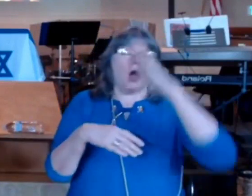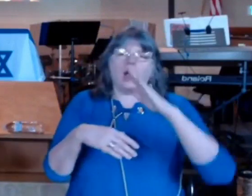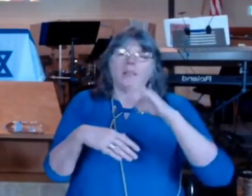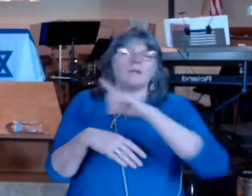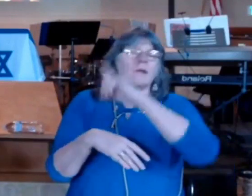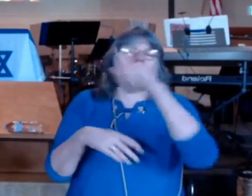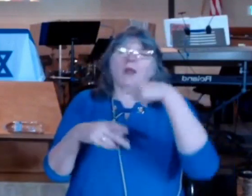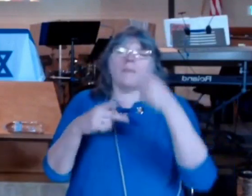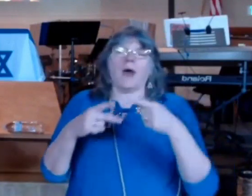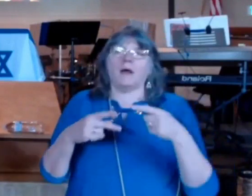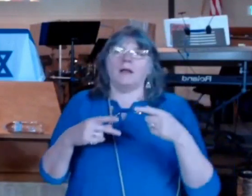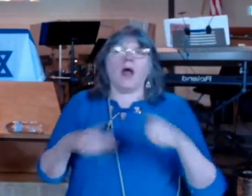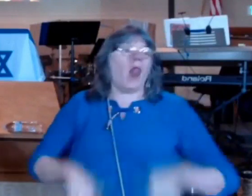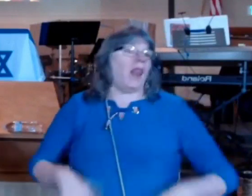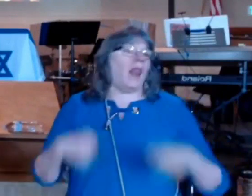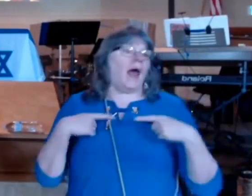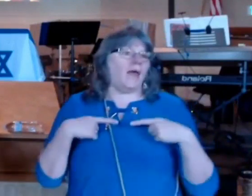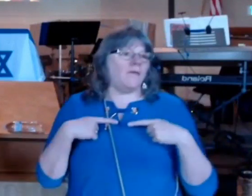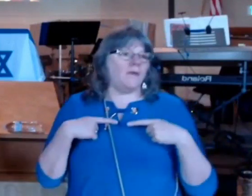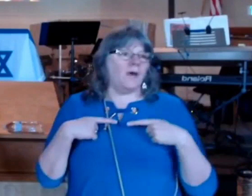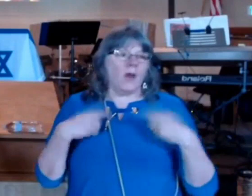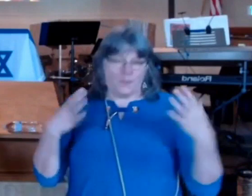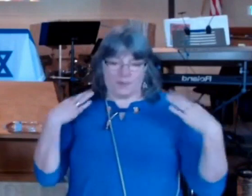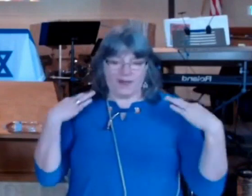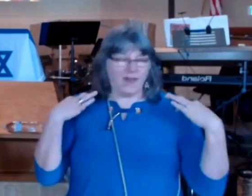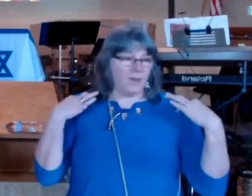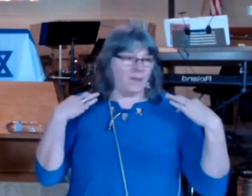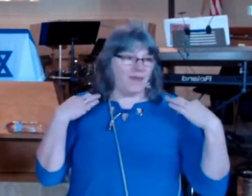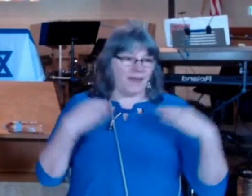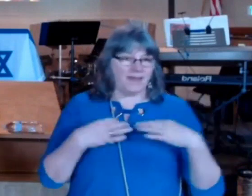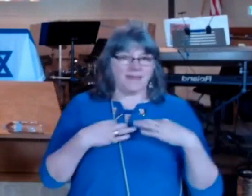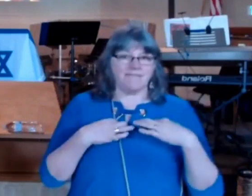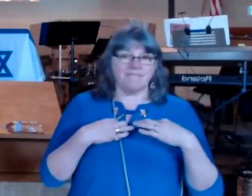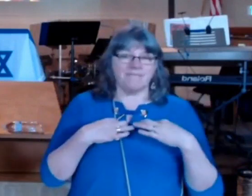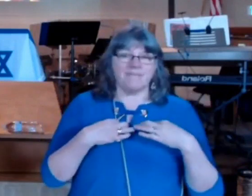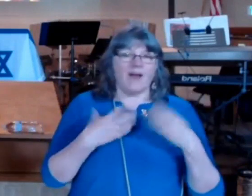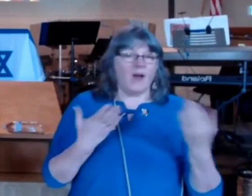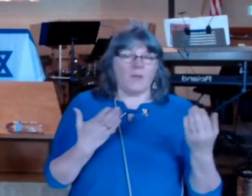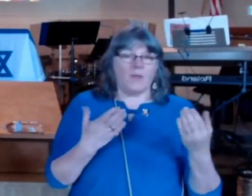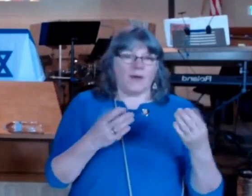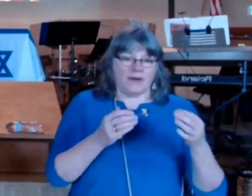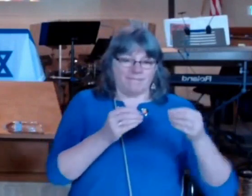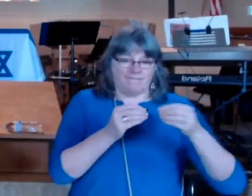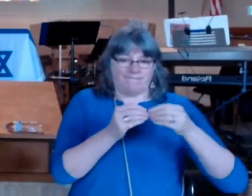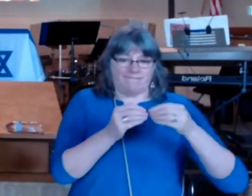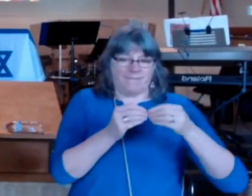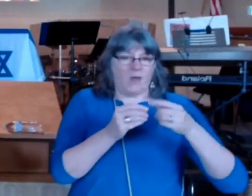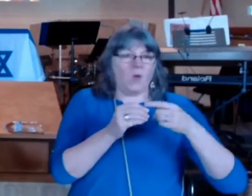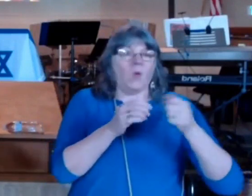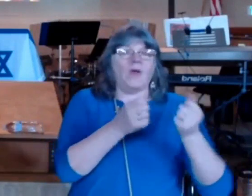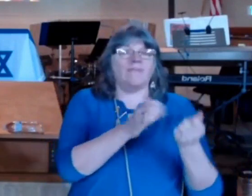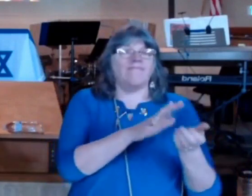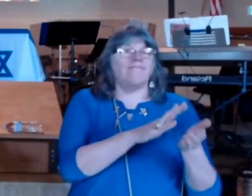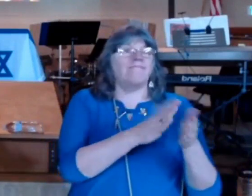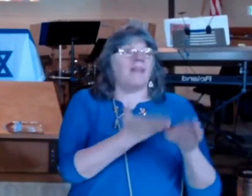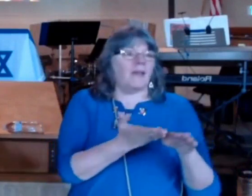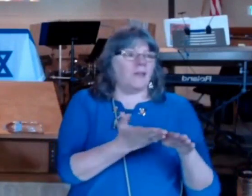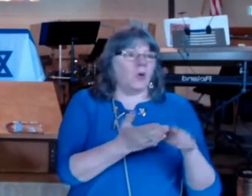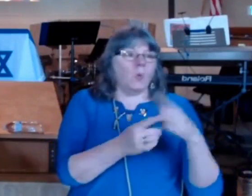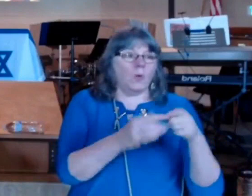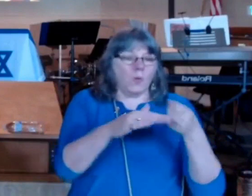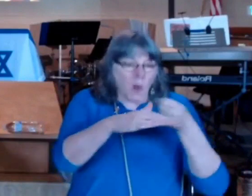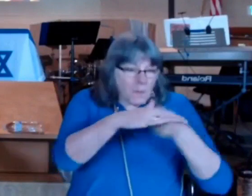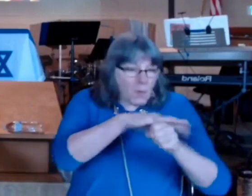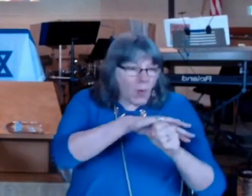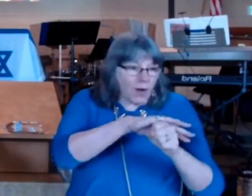as human beings we are contaminated with death from the minute we are